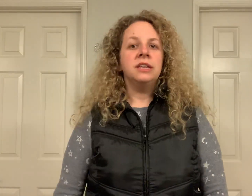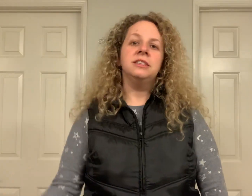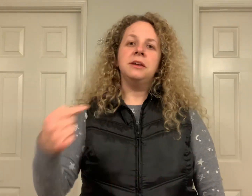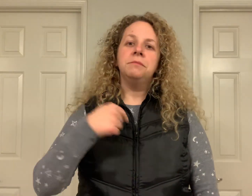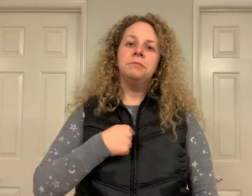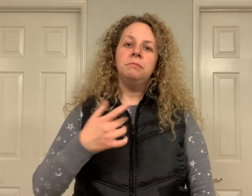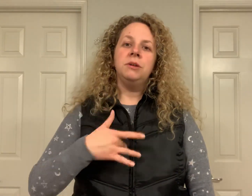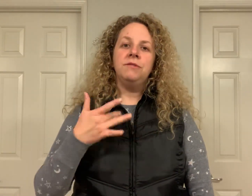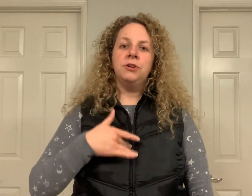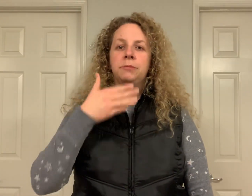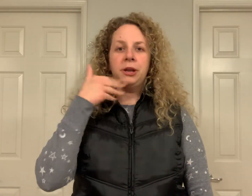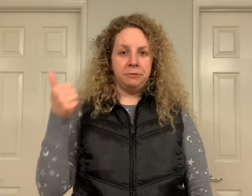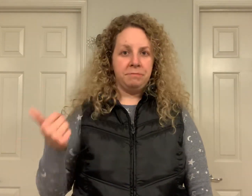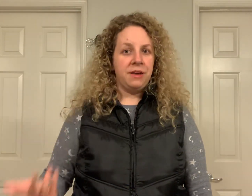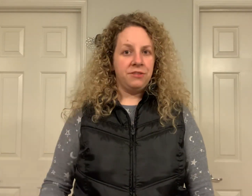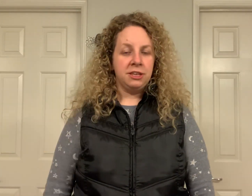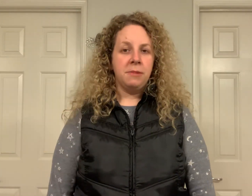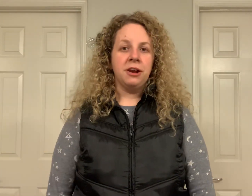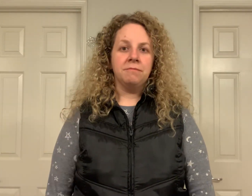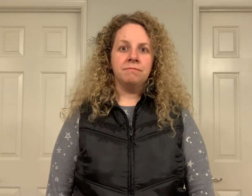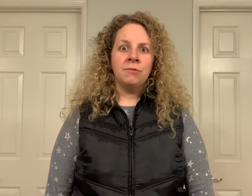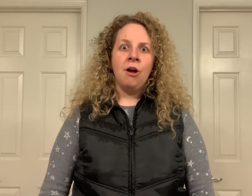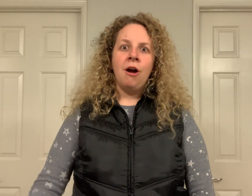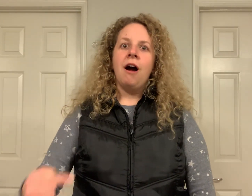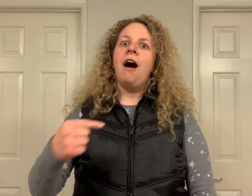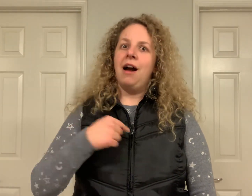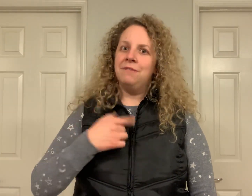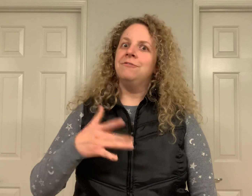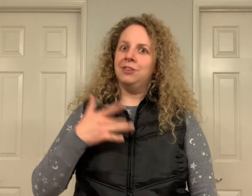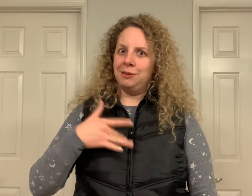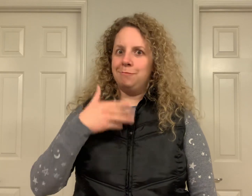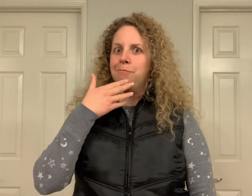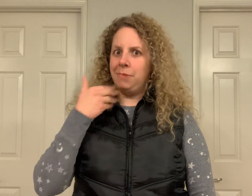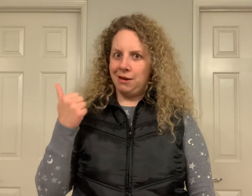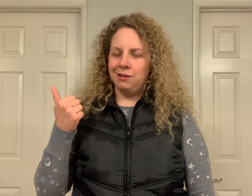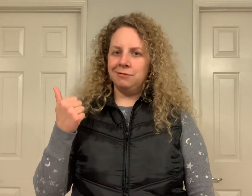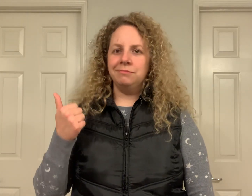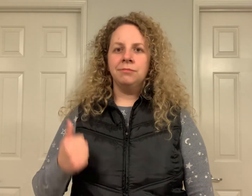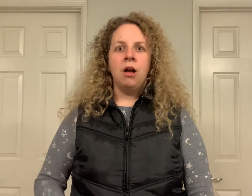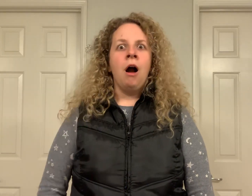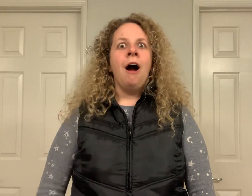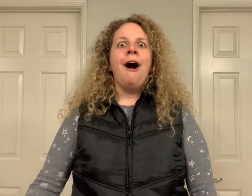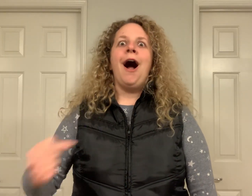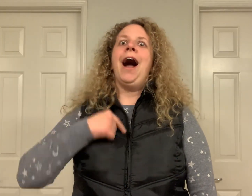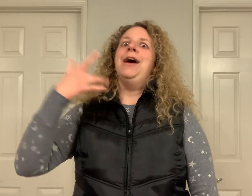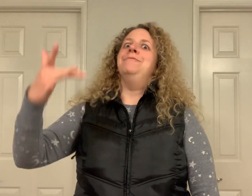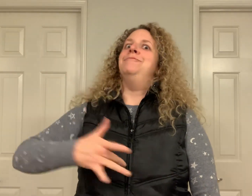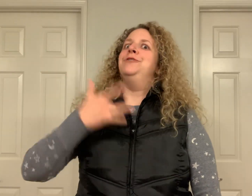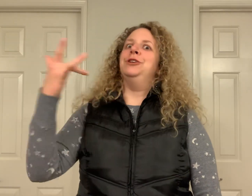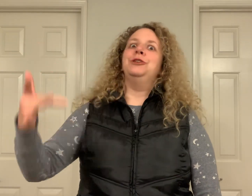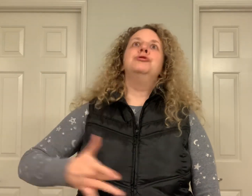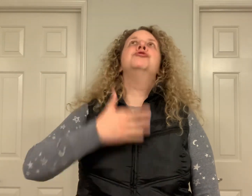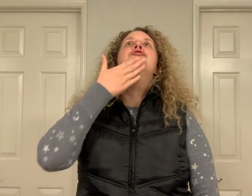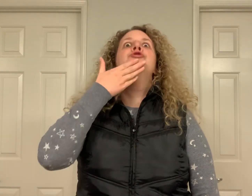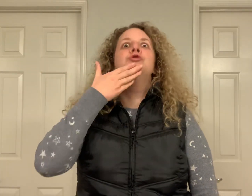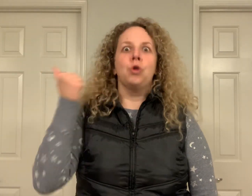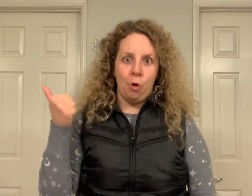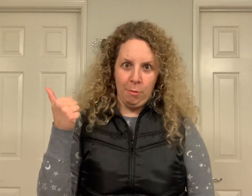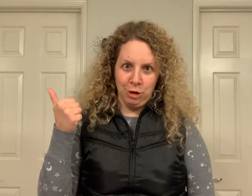I can say, me feel better, I'm feeling better, I'm feeling better, I'm feeling so much